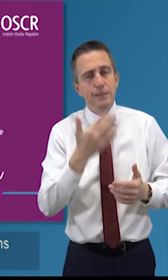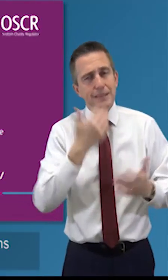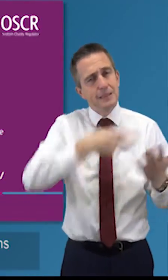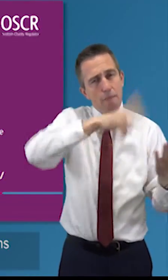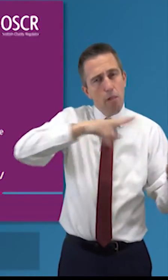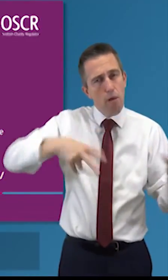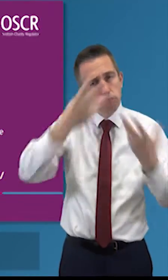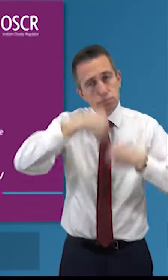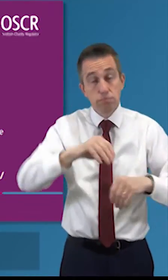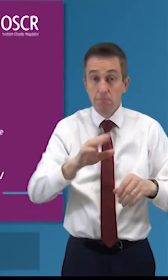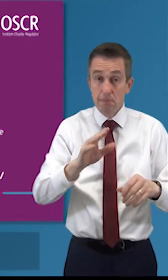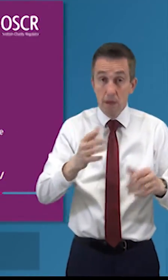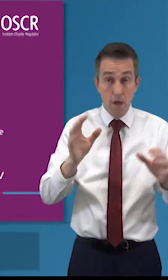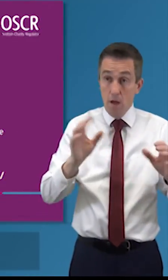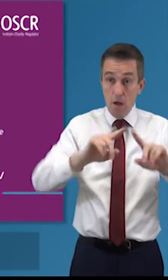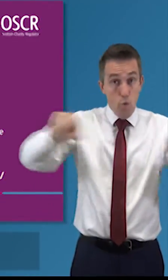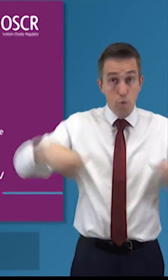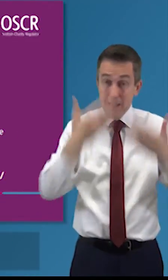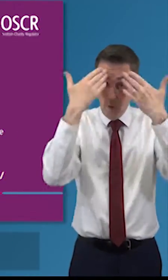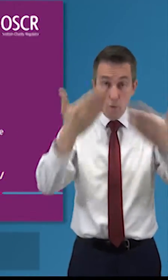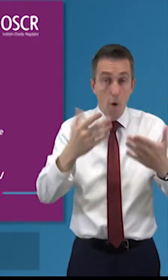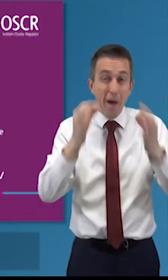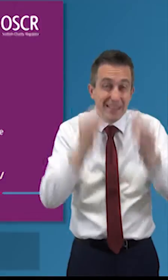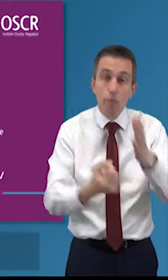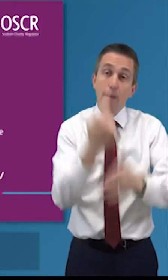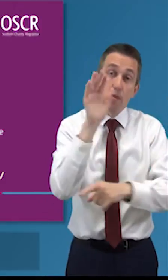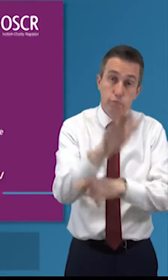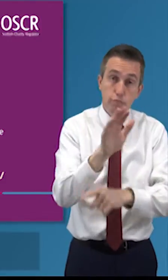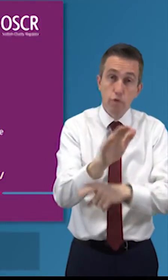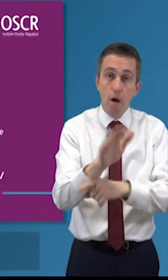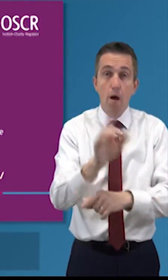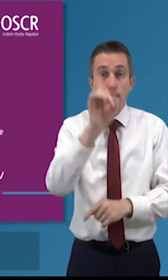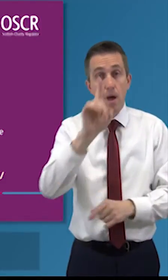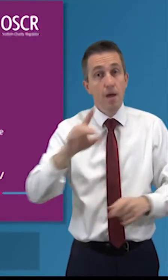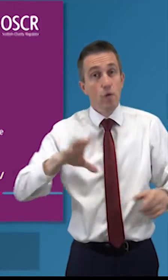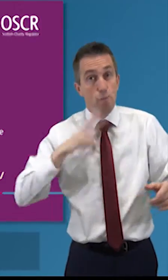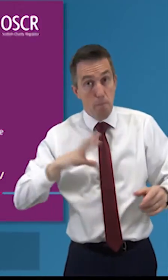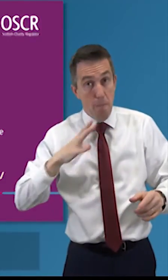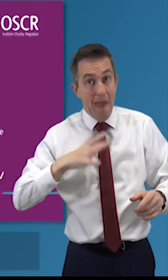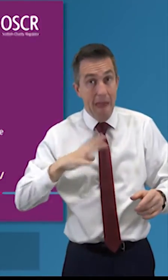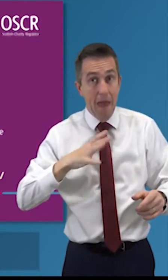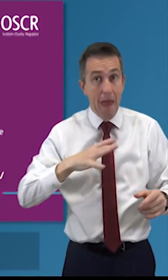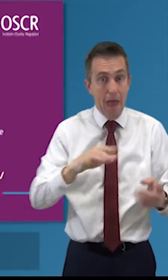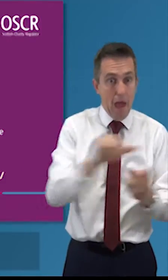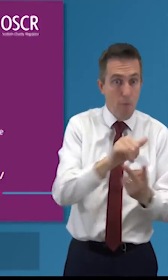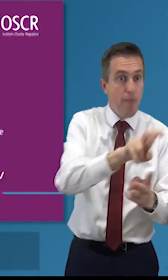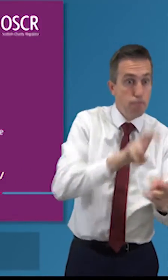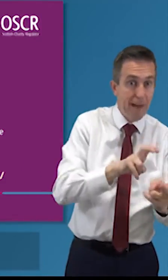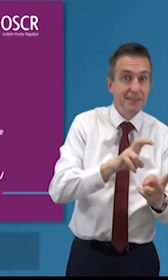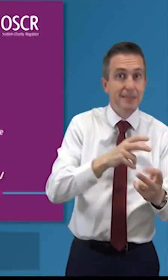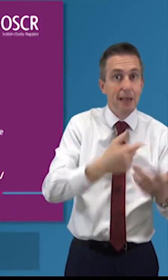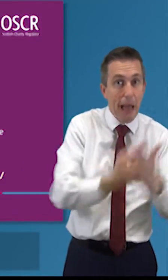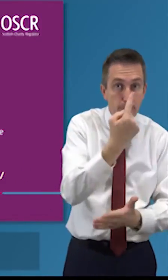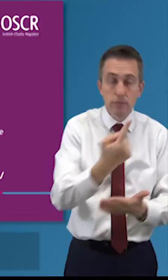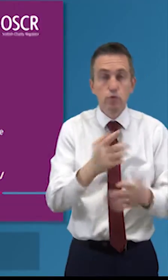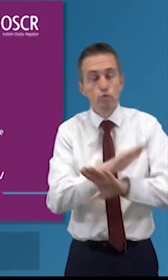at it um none of us know where this is going to go but the more you think about it the better you'll be prepared for whatever the exit